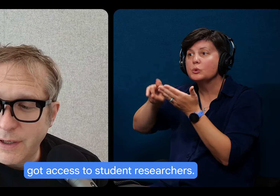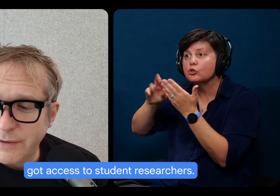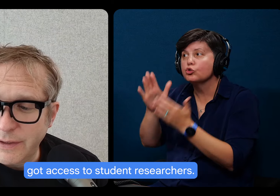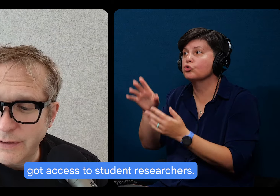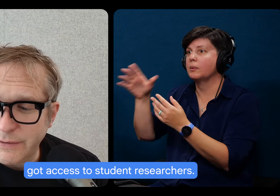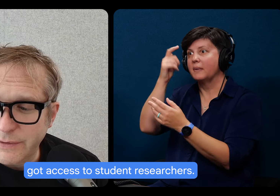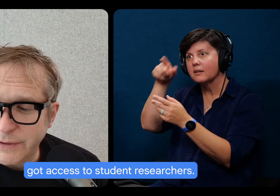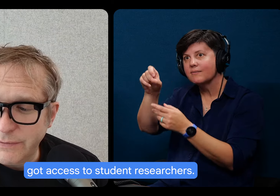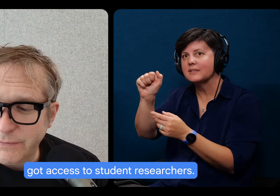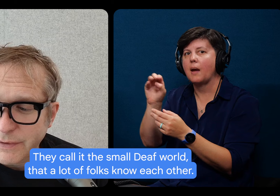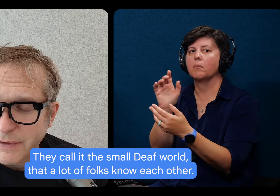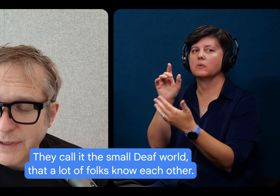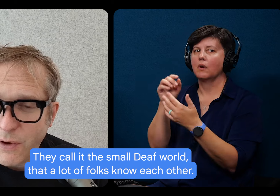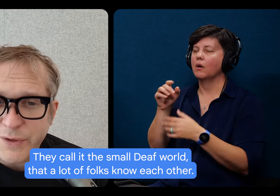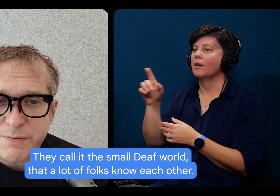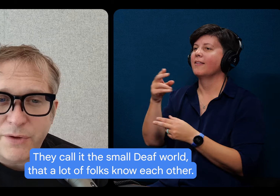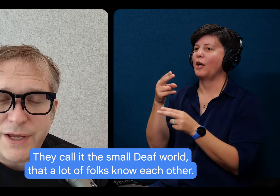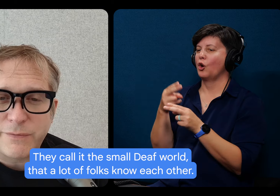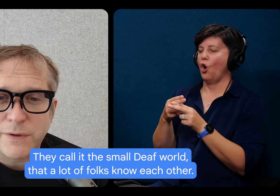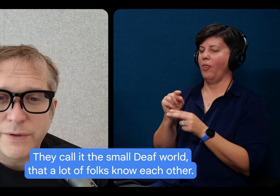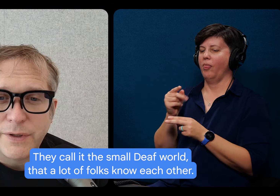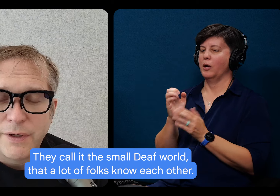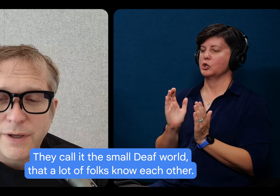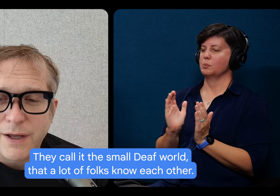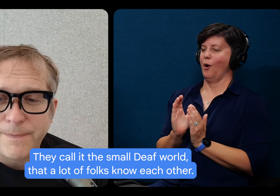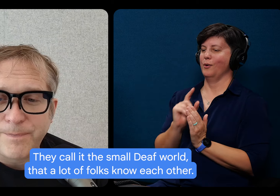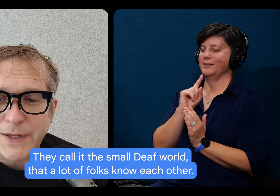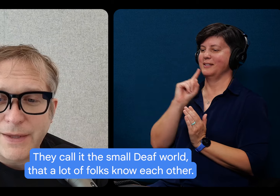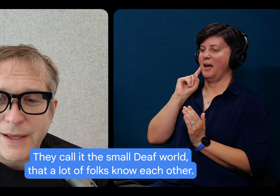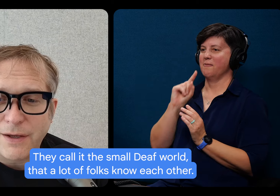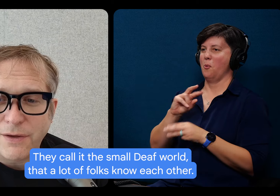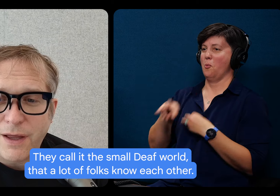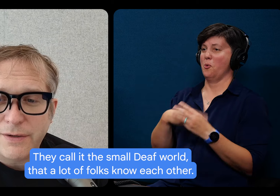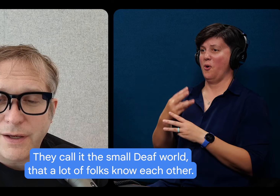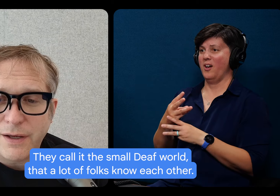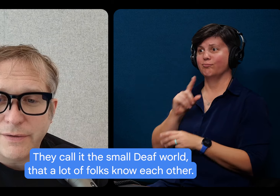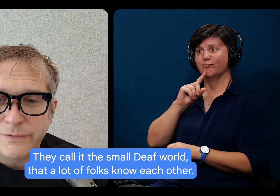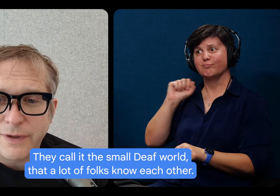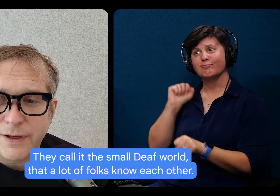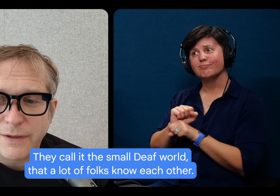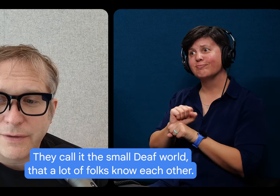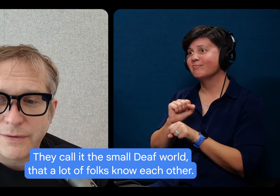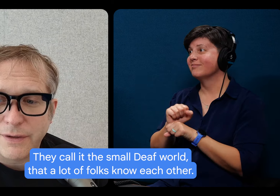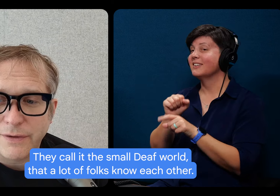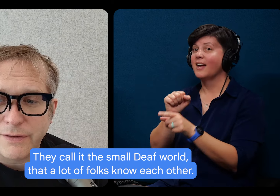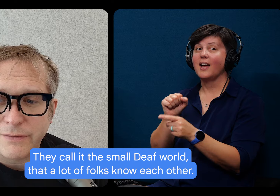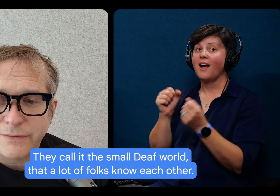Uh, the, the, they call it the small deaf world, um, that a lot of, uh,